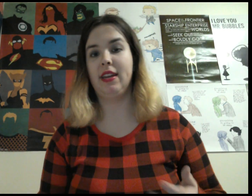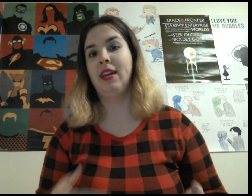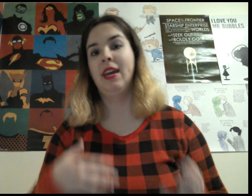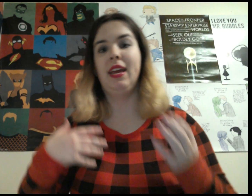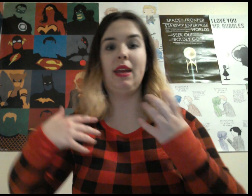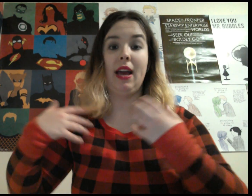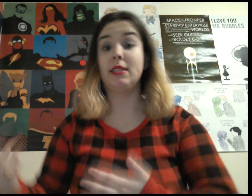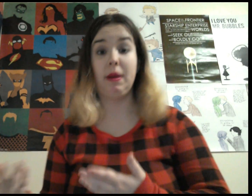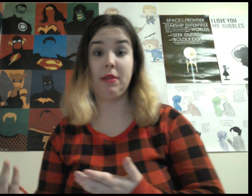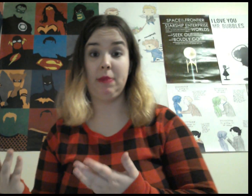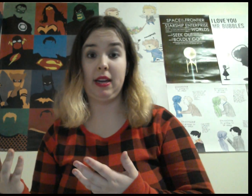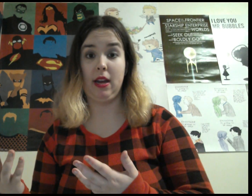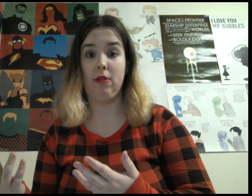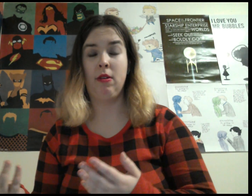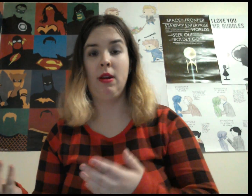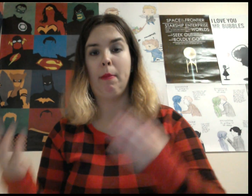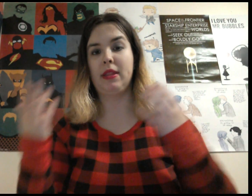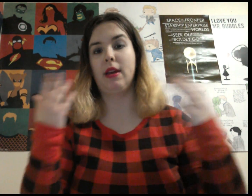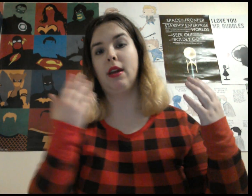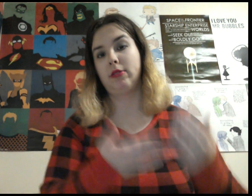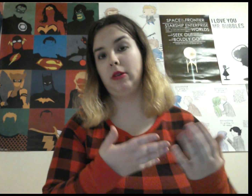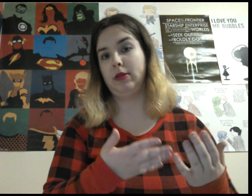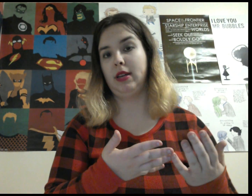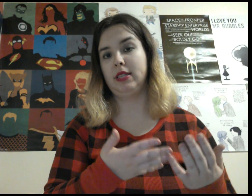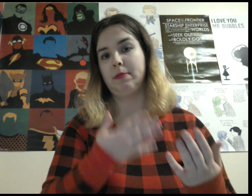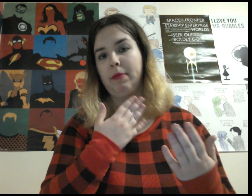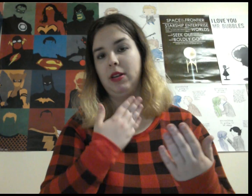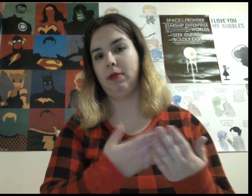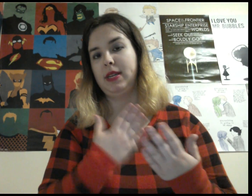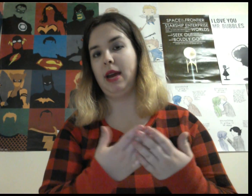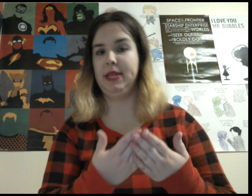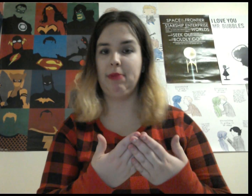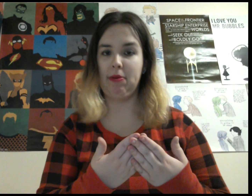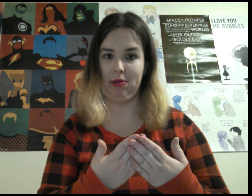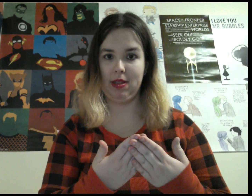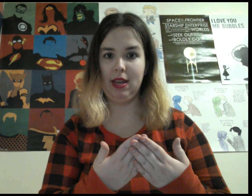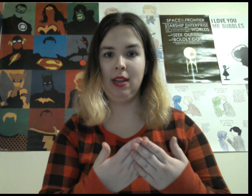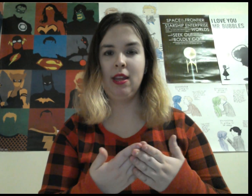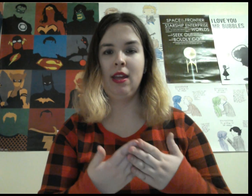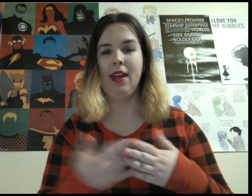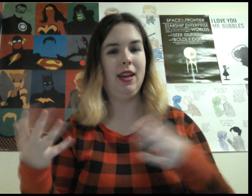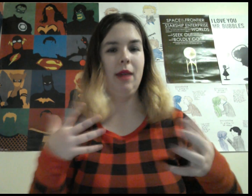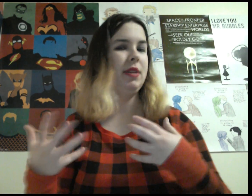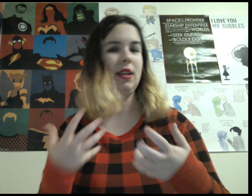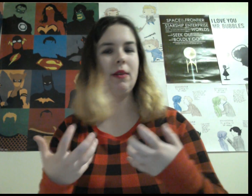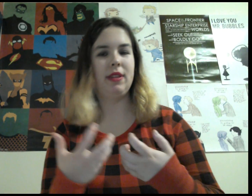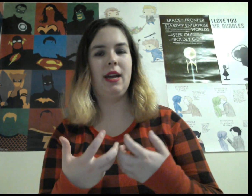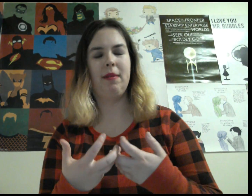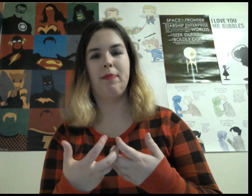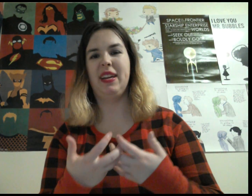he has his memories back now, but then he also still has his memories from the time he spent with Dorothy. And him dealing with that. But